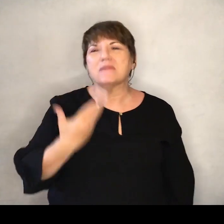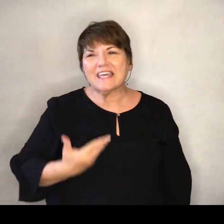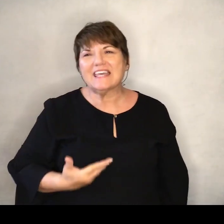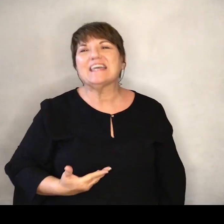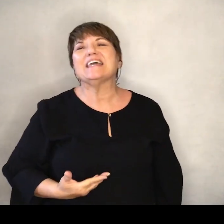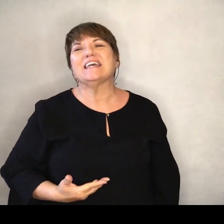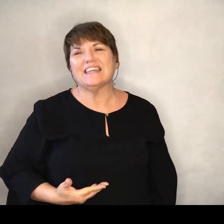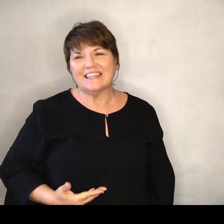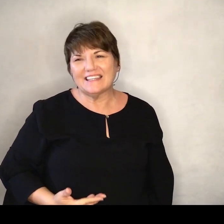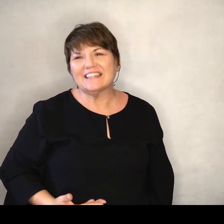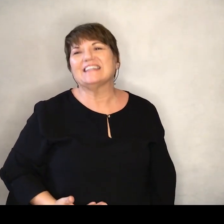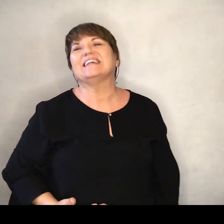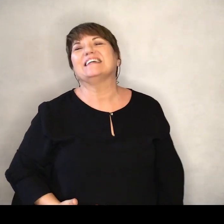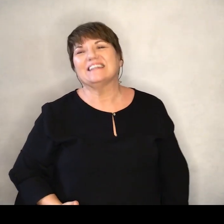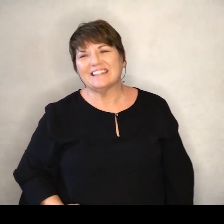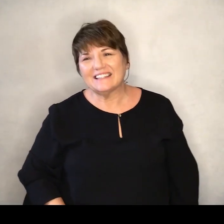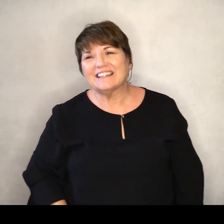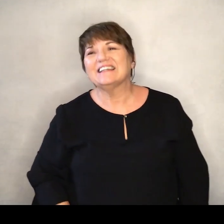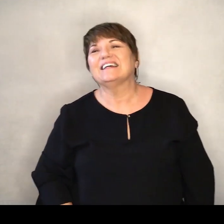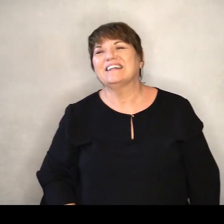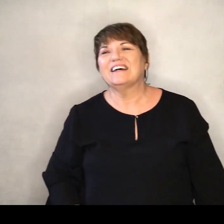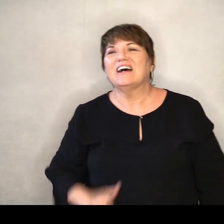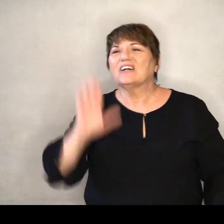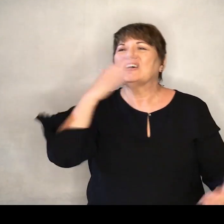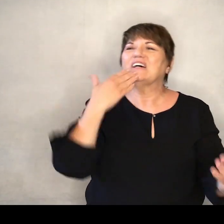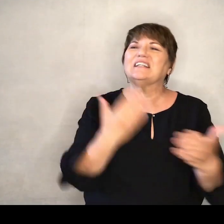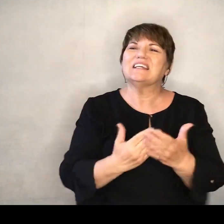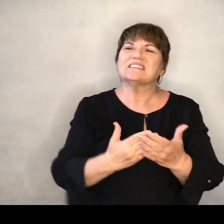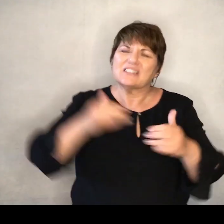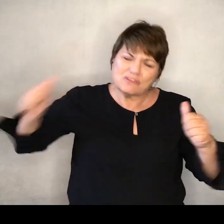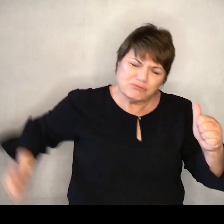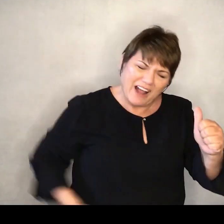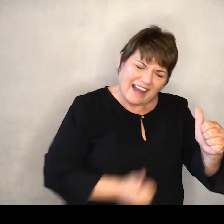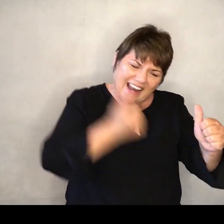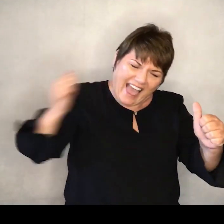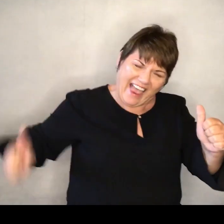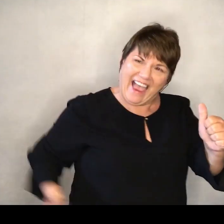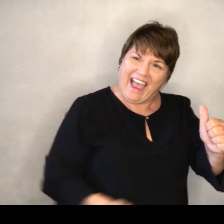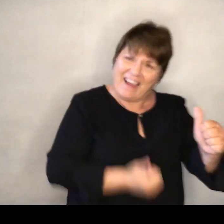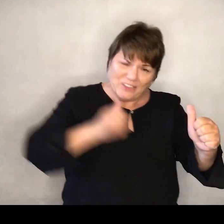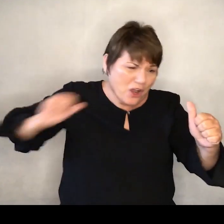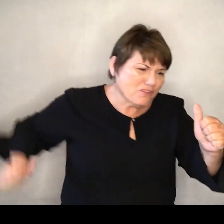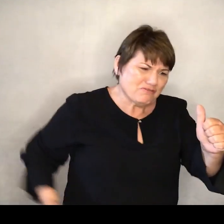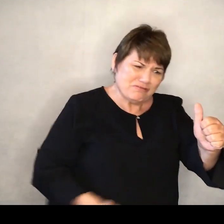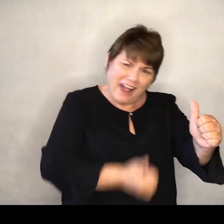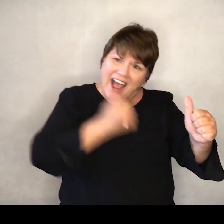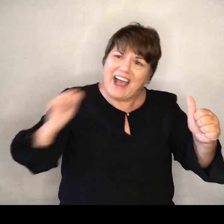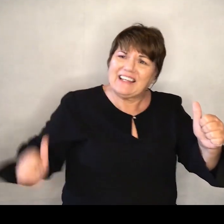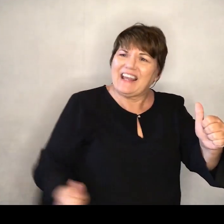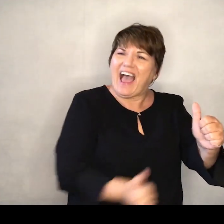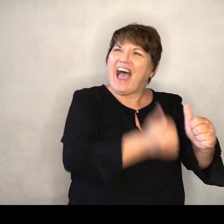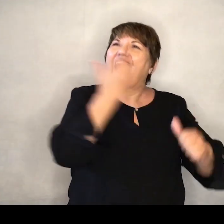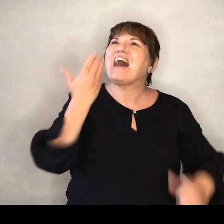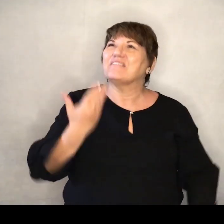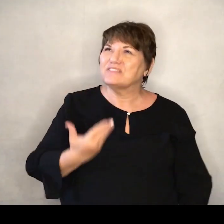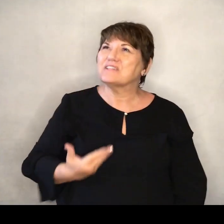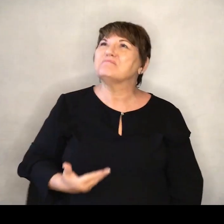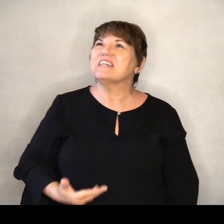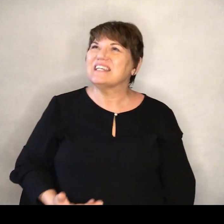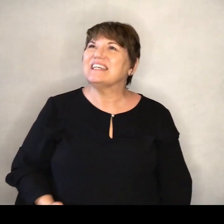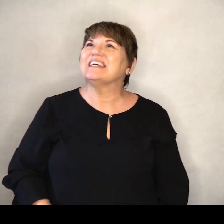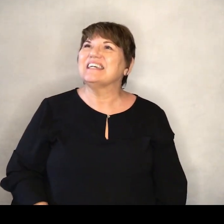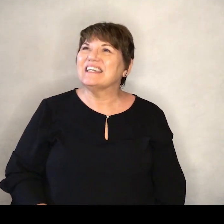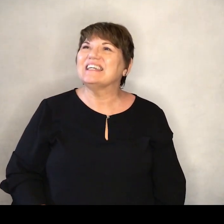me Your goodness is running after, running after